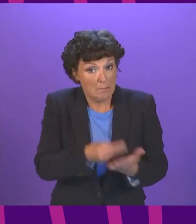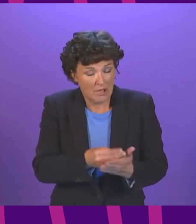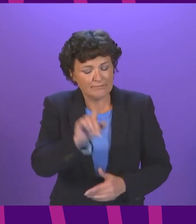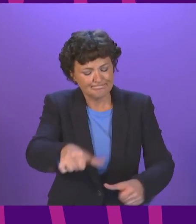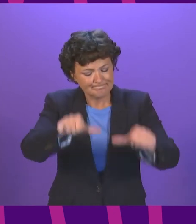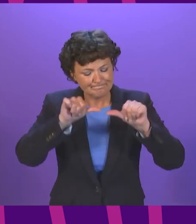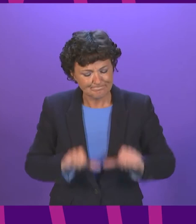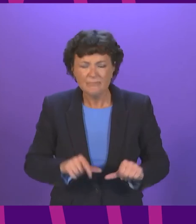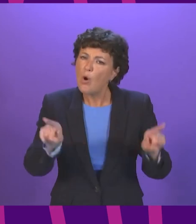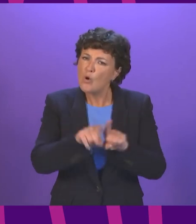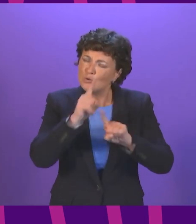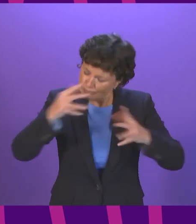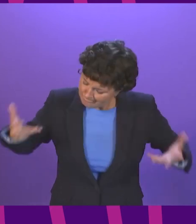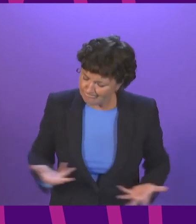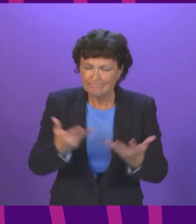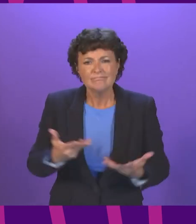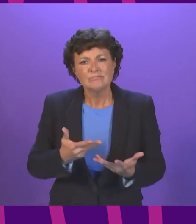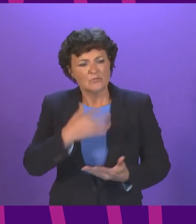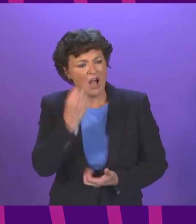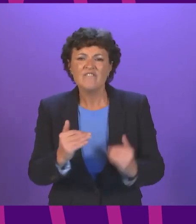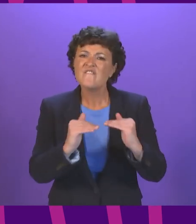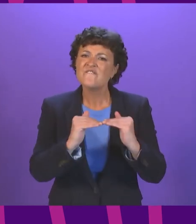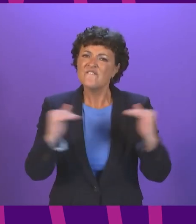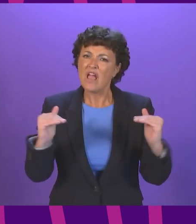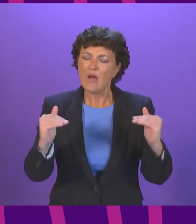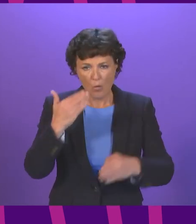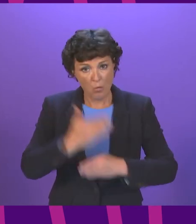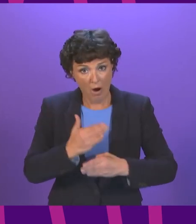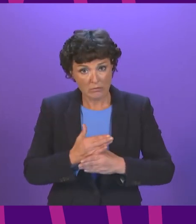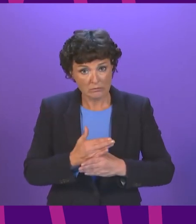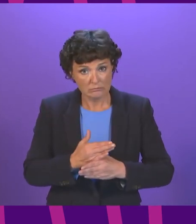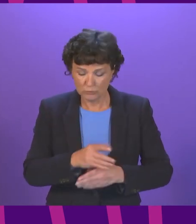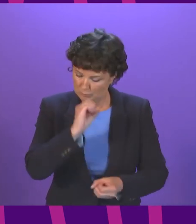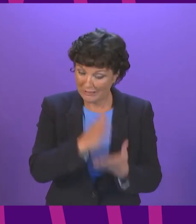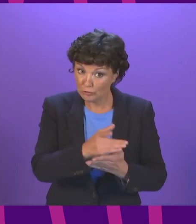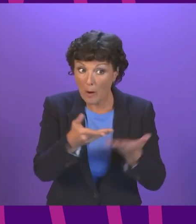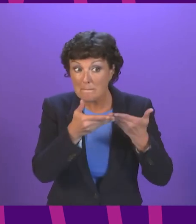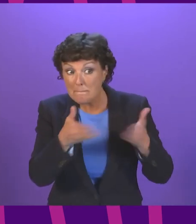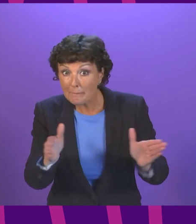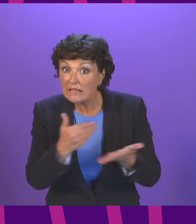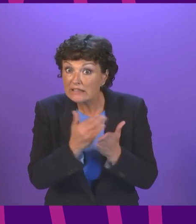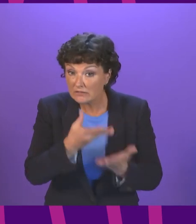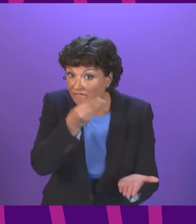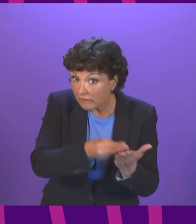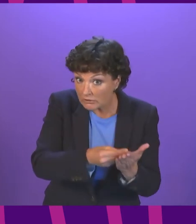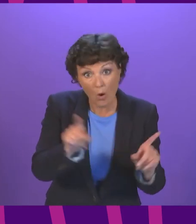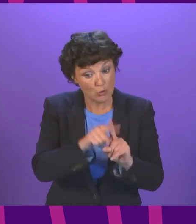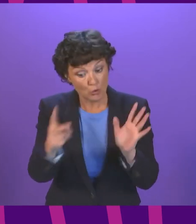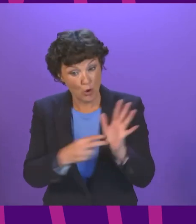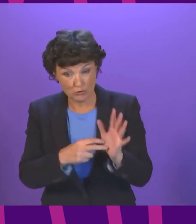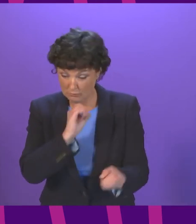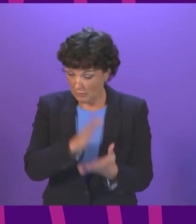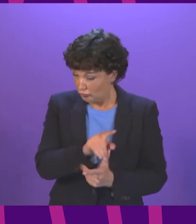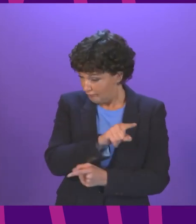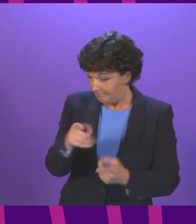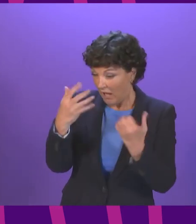work across our economy We will apply fair work-first criteria to public sector funding and to contracts We